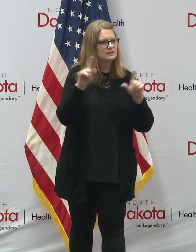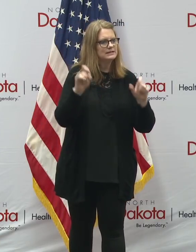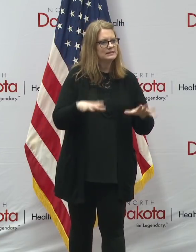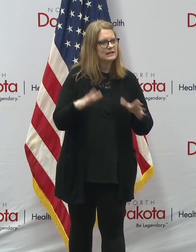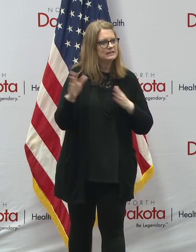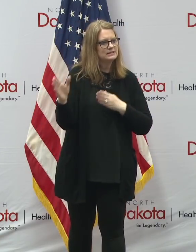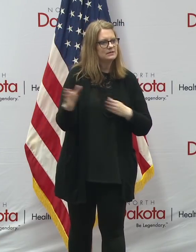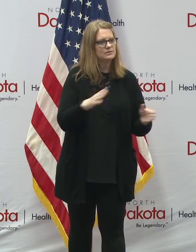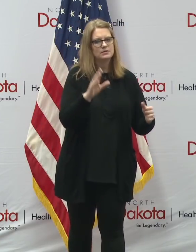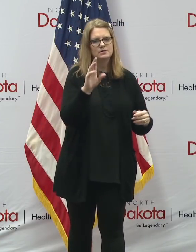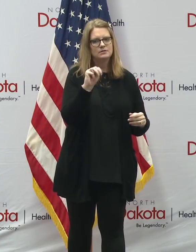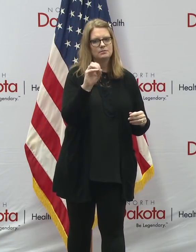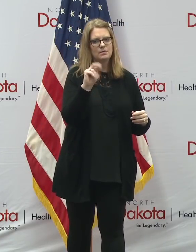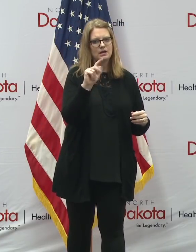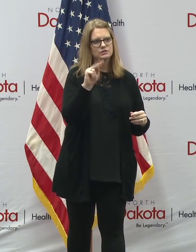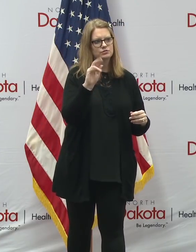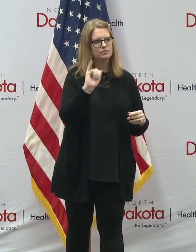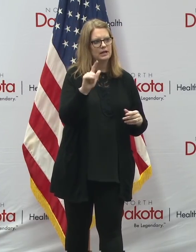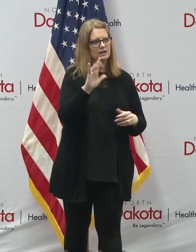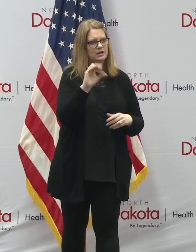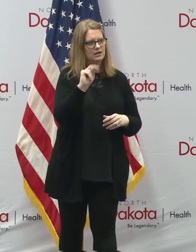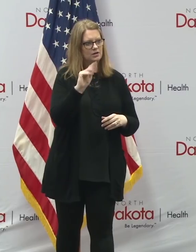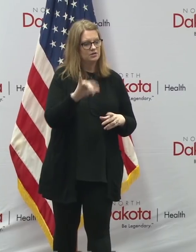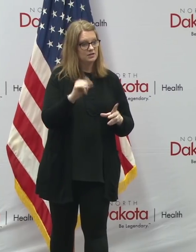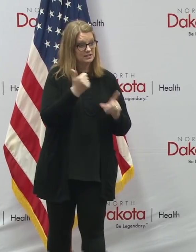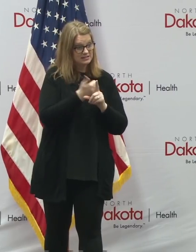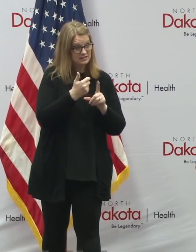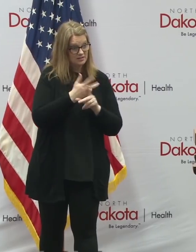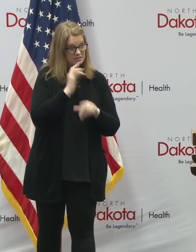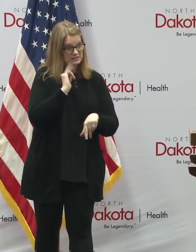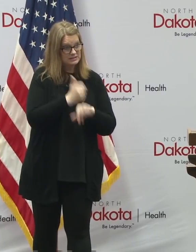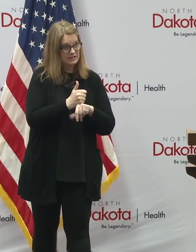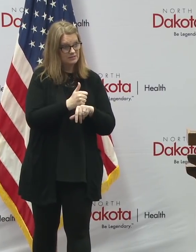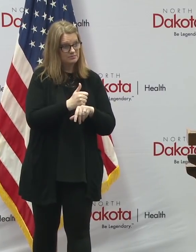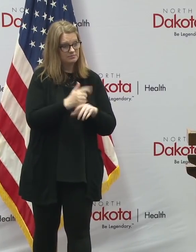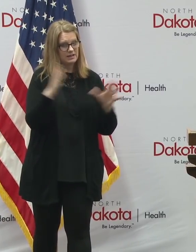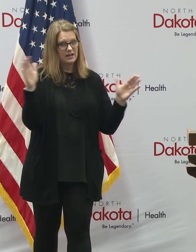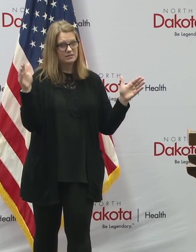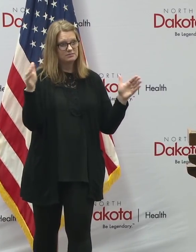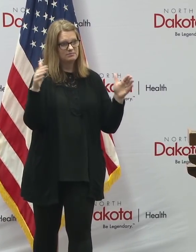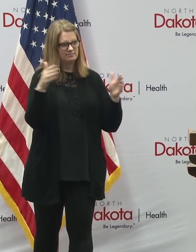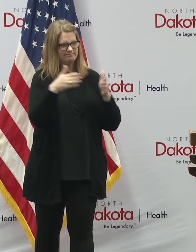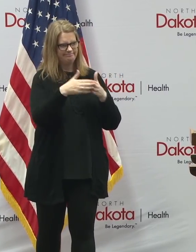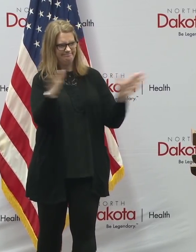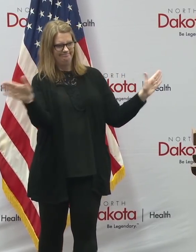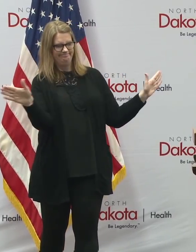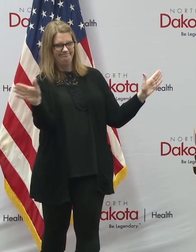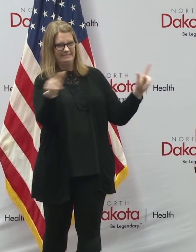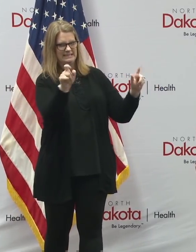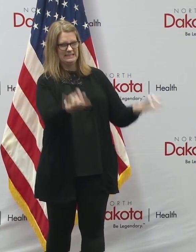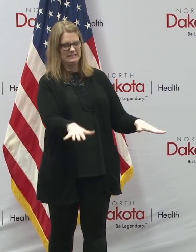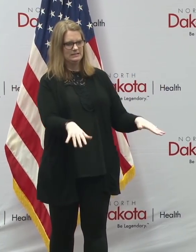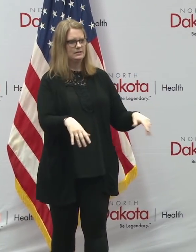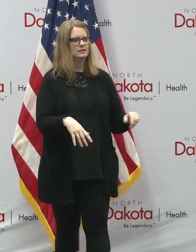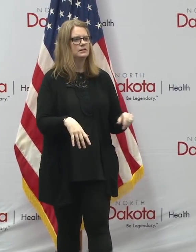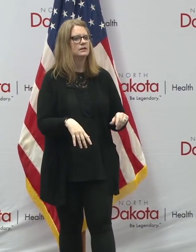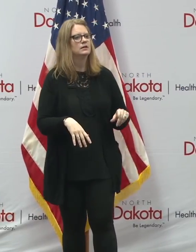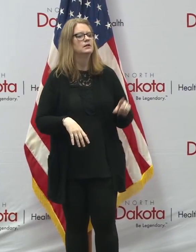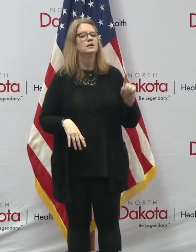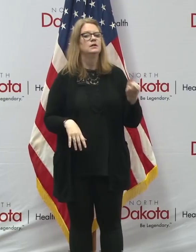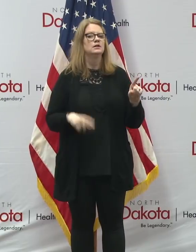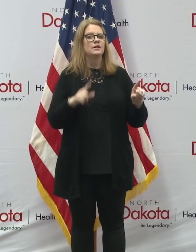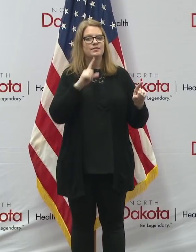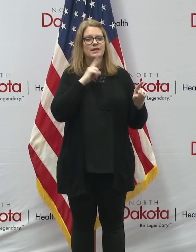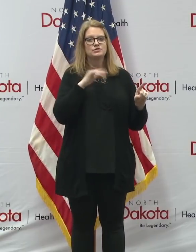plans for Montreal County? Is that that set to do that strike team approach in Montreal County? The answer the